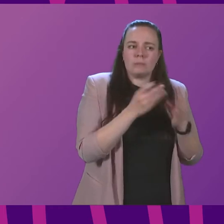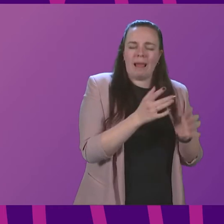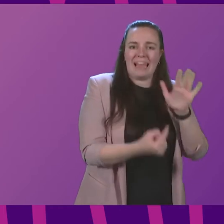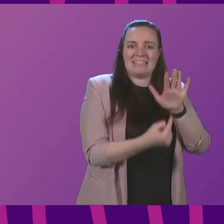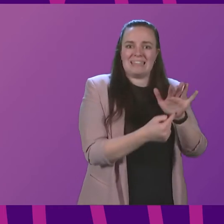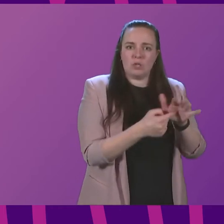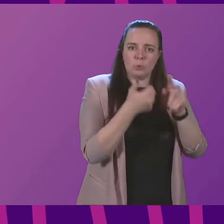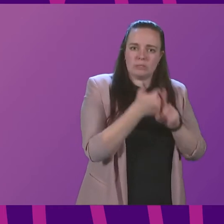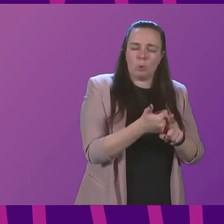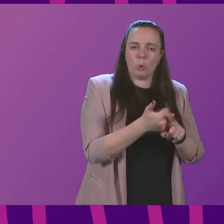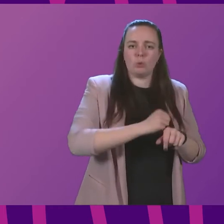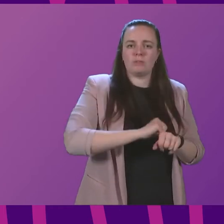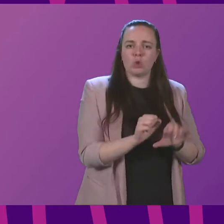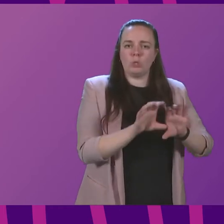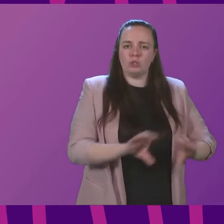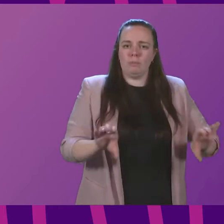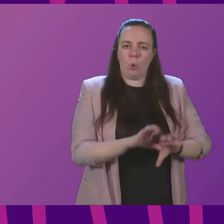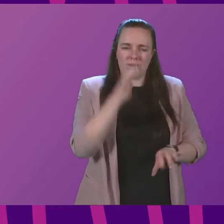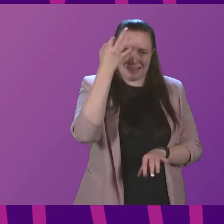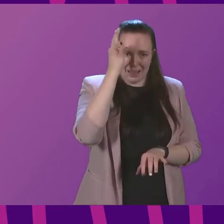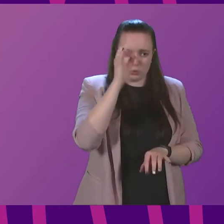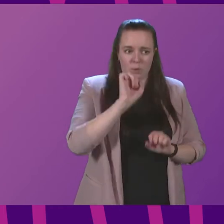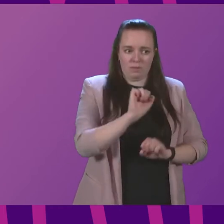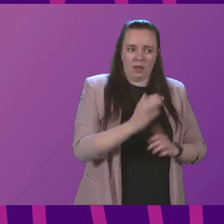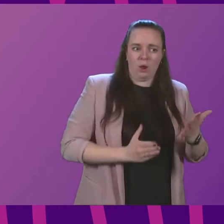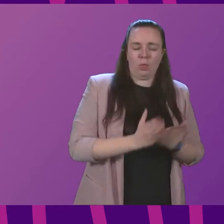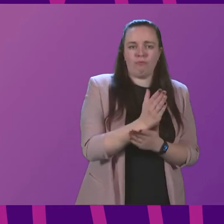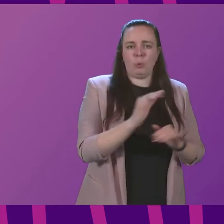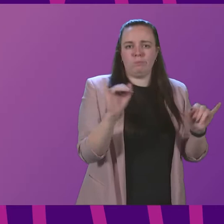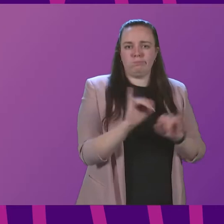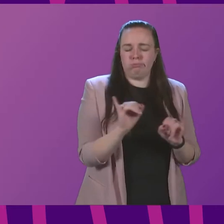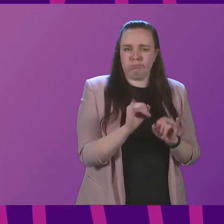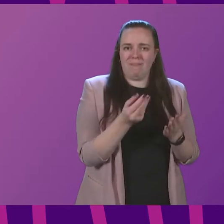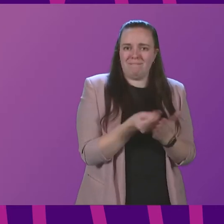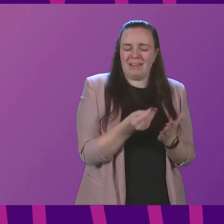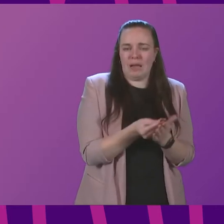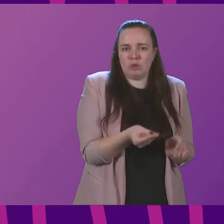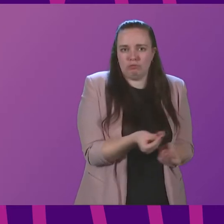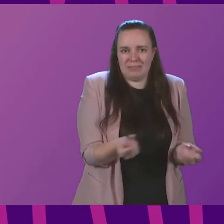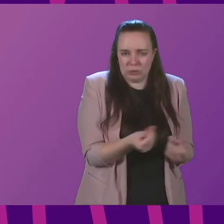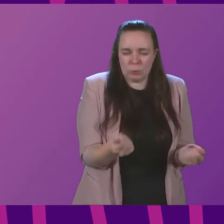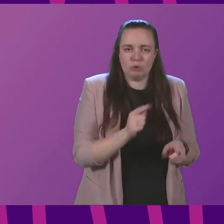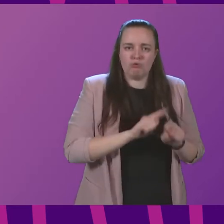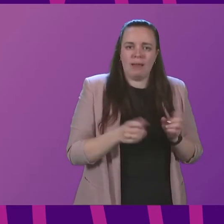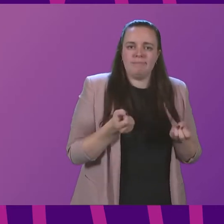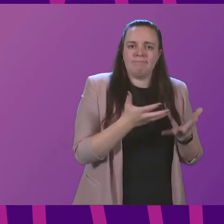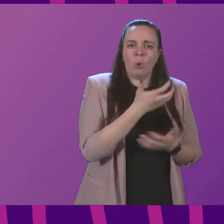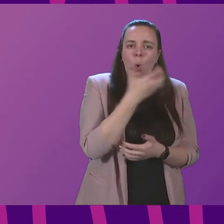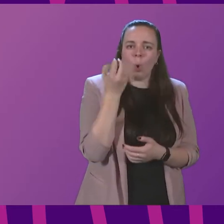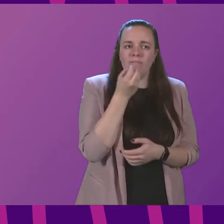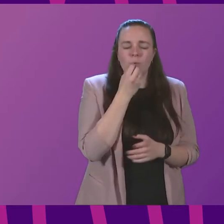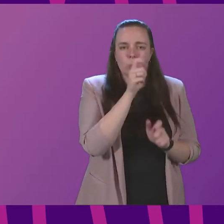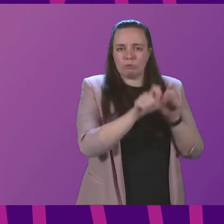support to the Scottish Borders Council who are going through significant financial resource to supply hot food to